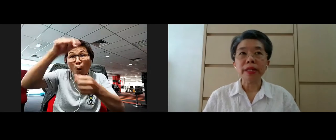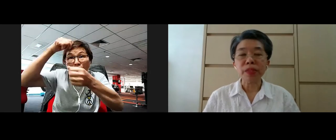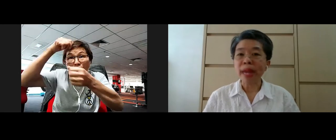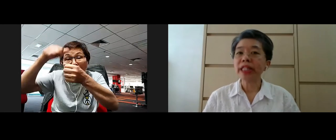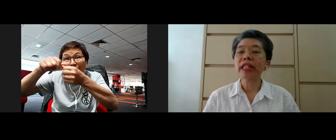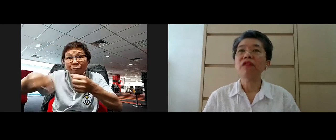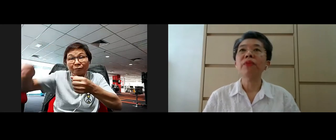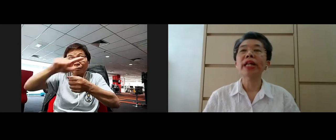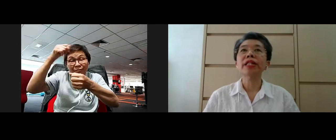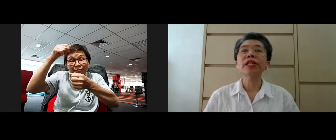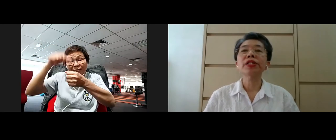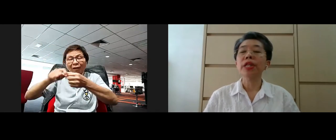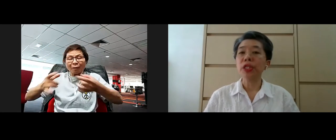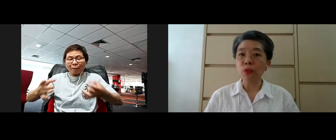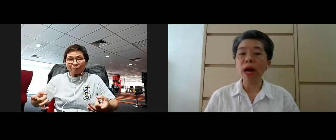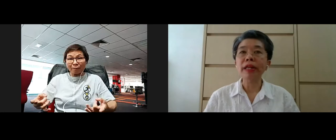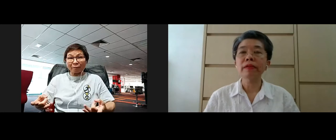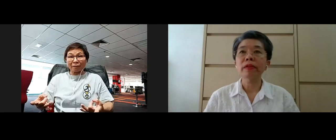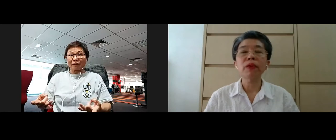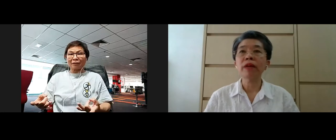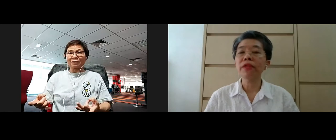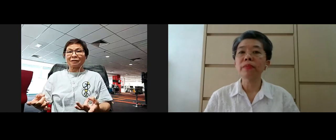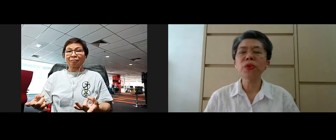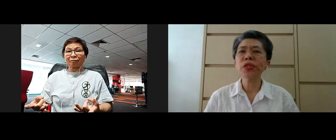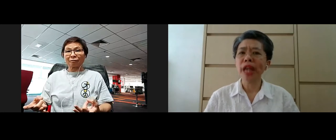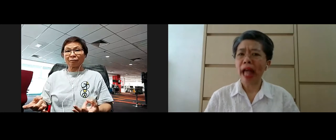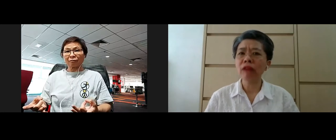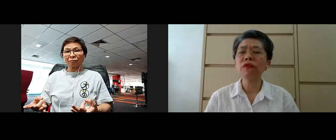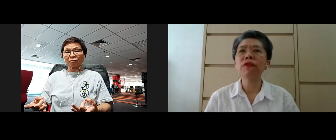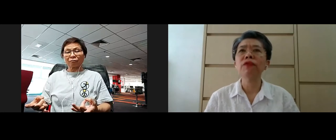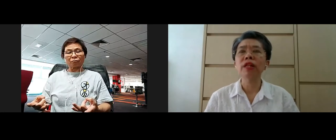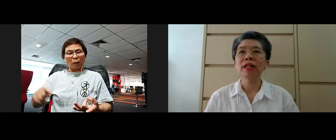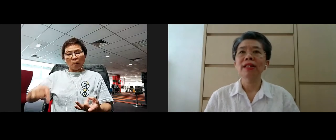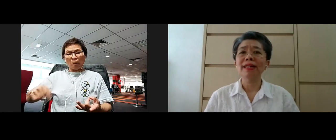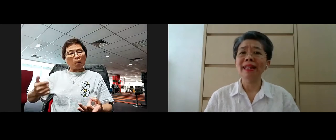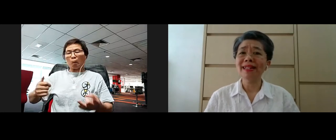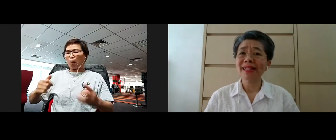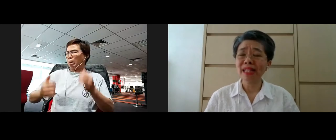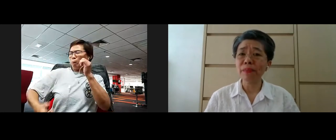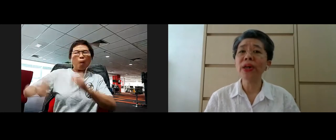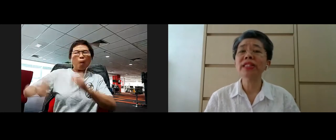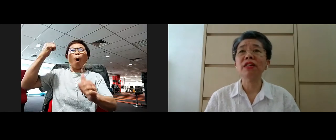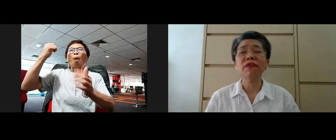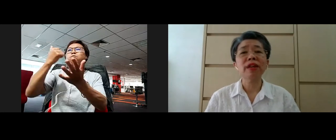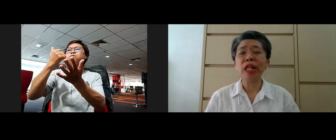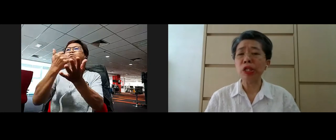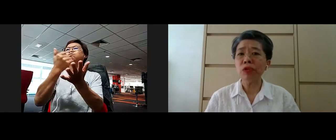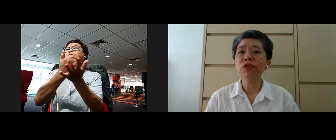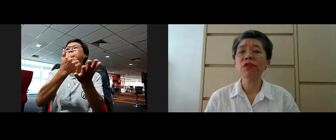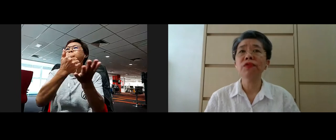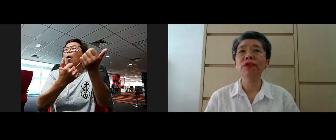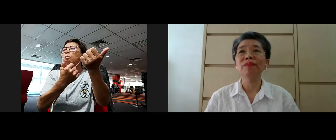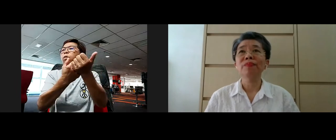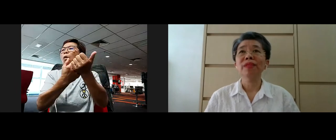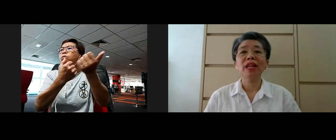this meditative practice is one of the most helpful supportive and